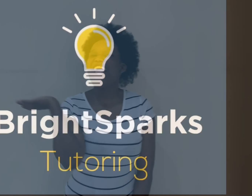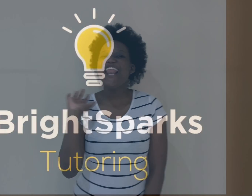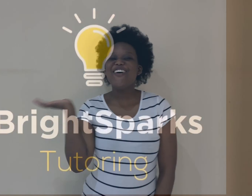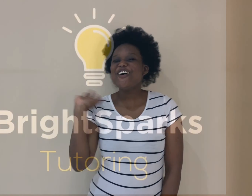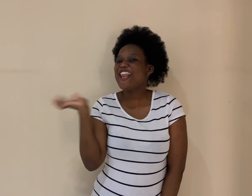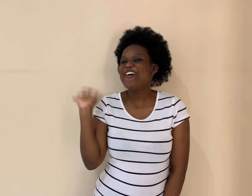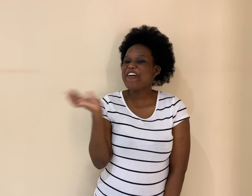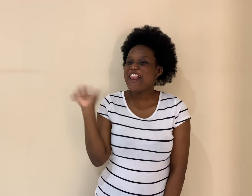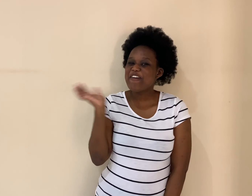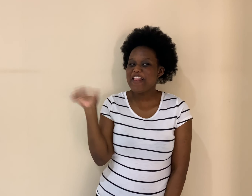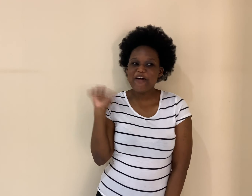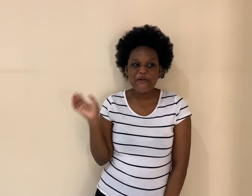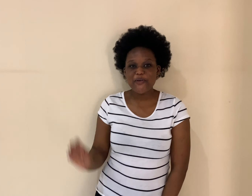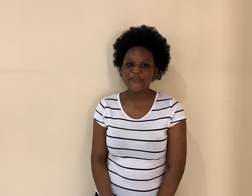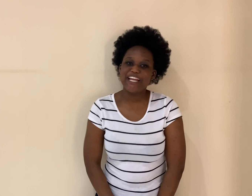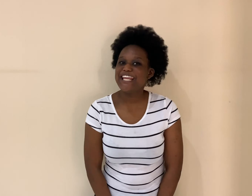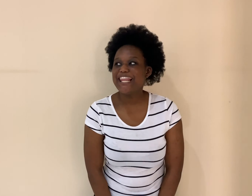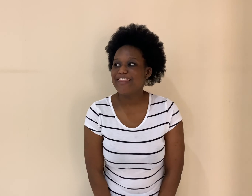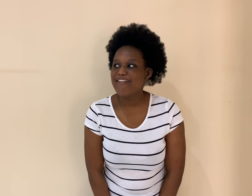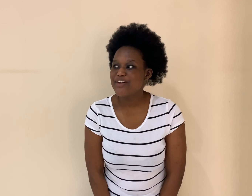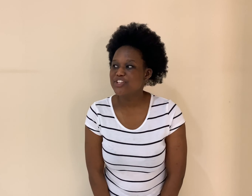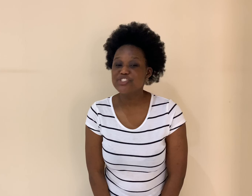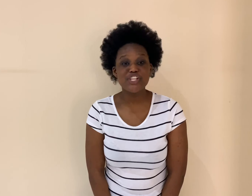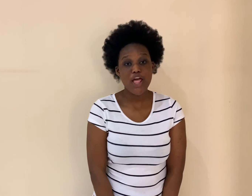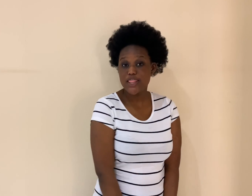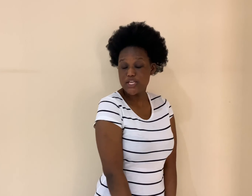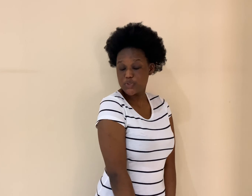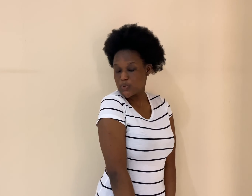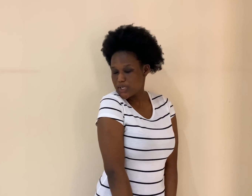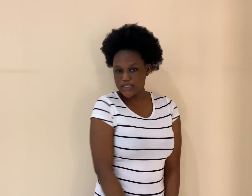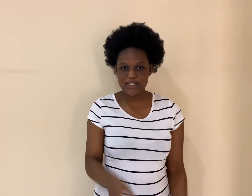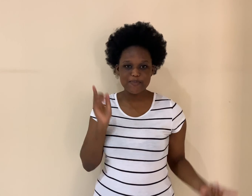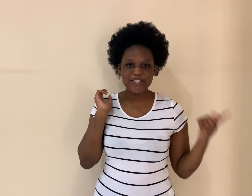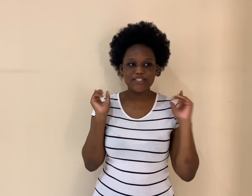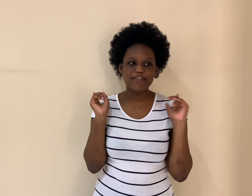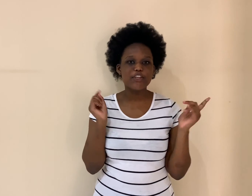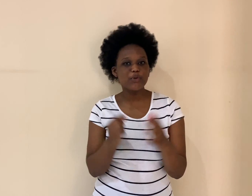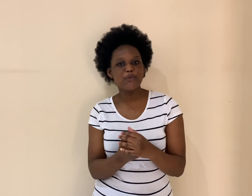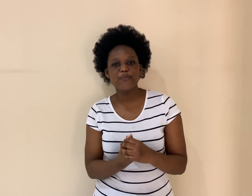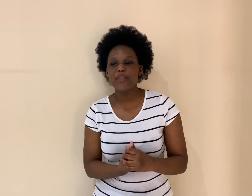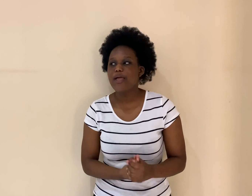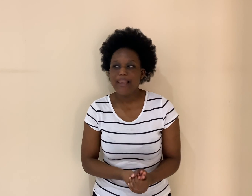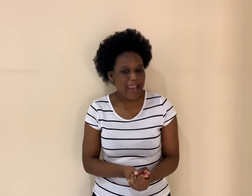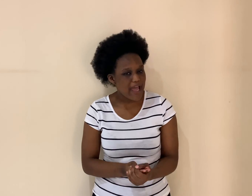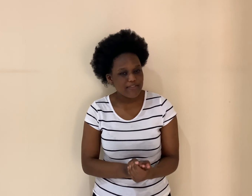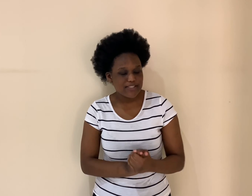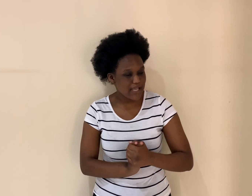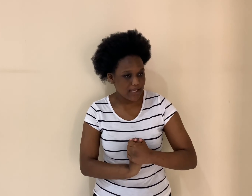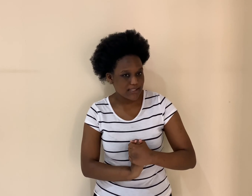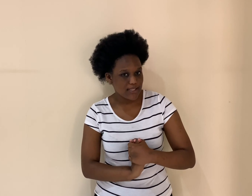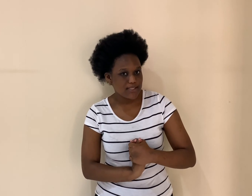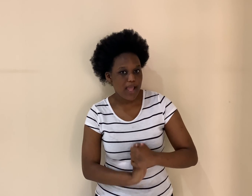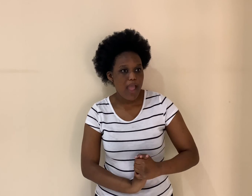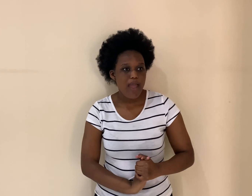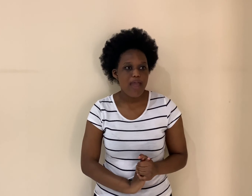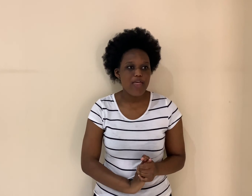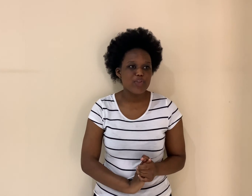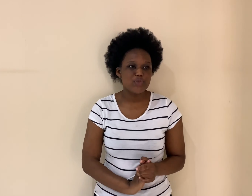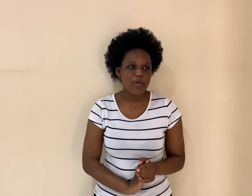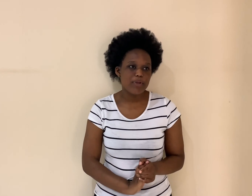Hello, hello, hello, hello Brady Levins. This one is especially for you. Life Sciences and the topic